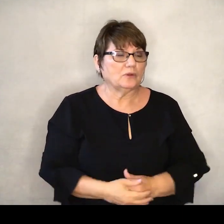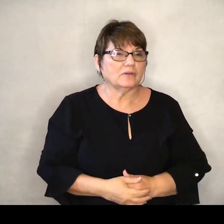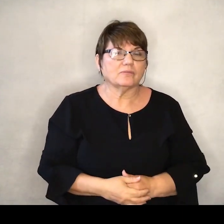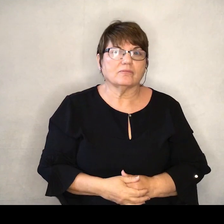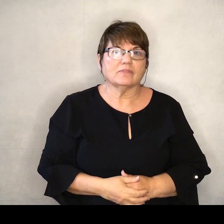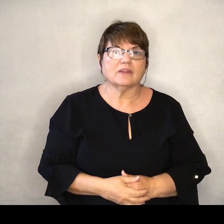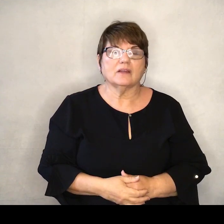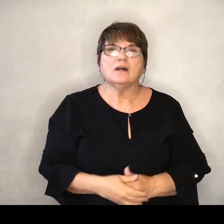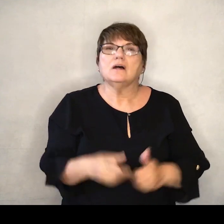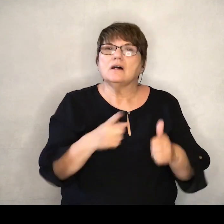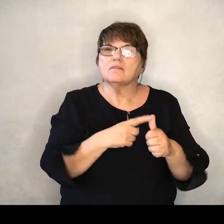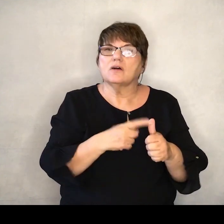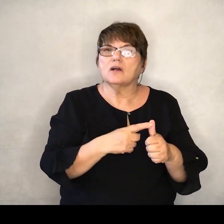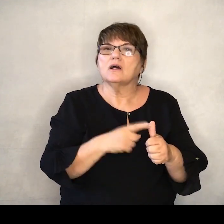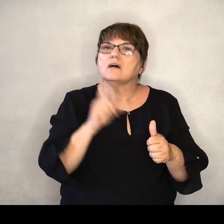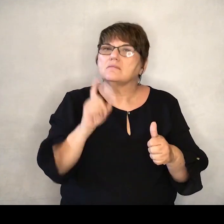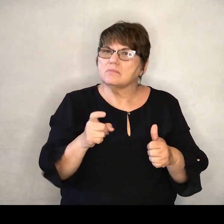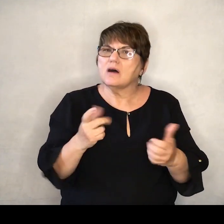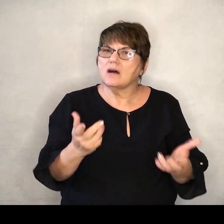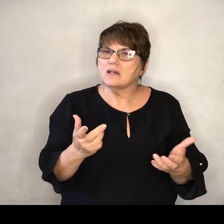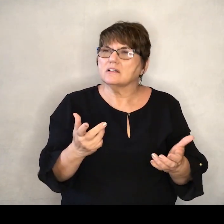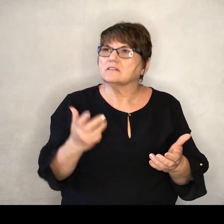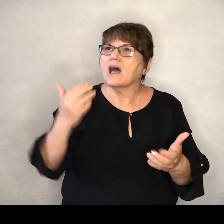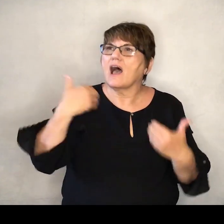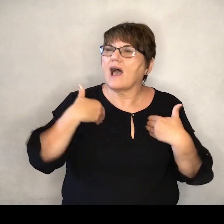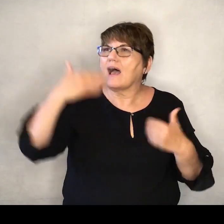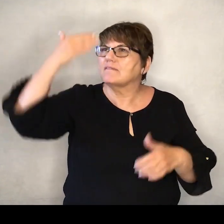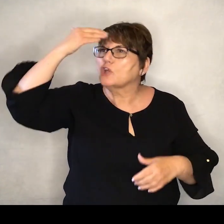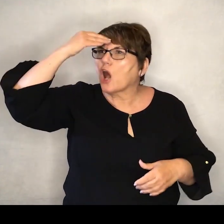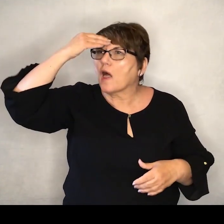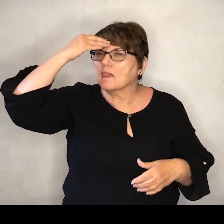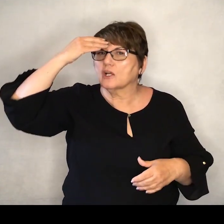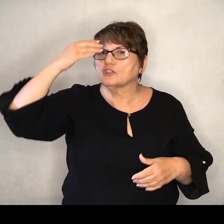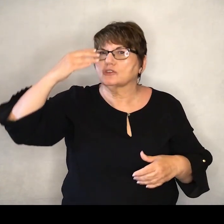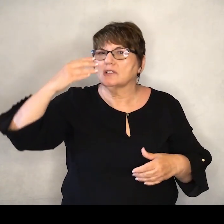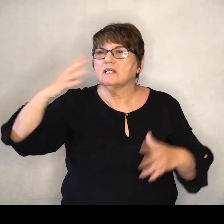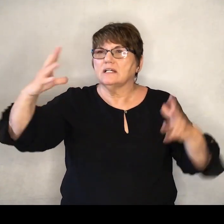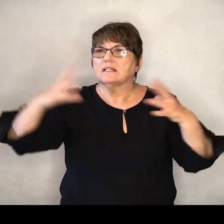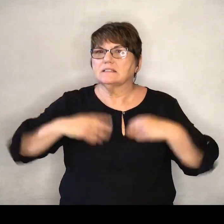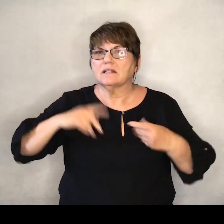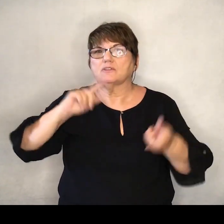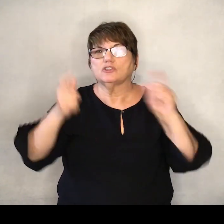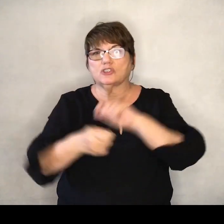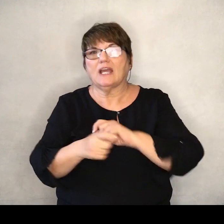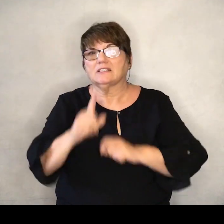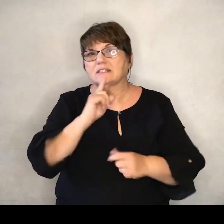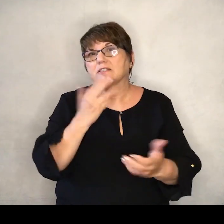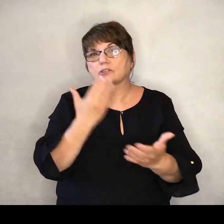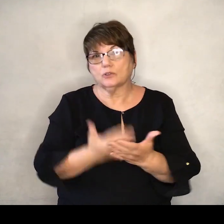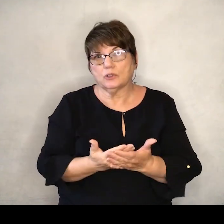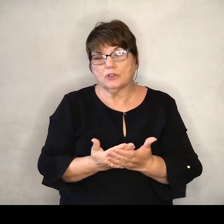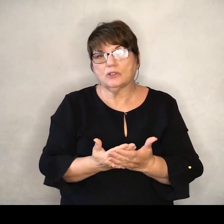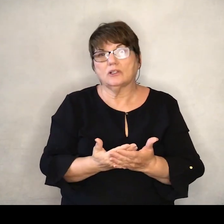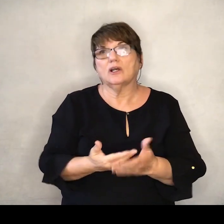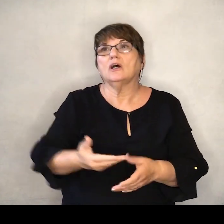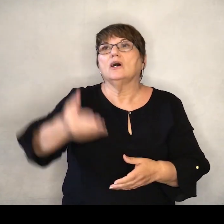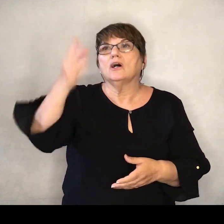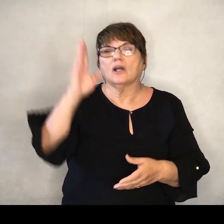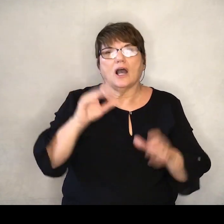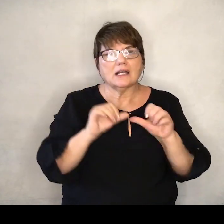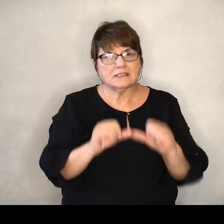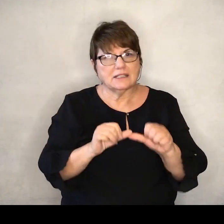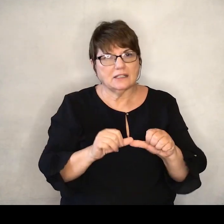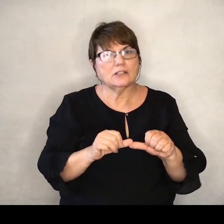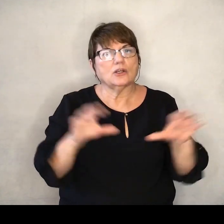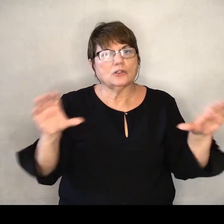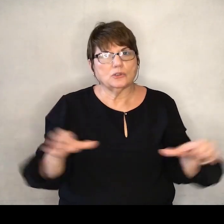Well, first we have to be on board with the knowledge that embracing change is good. God is continually